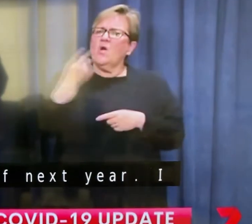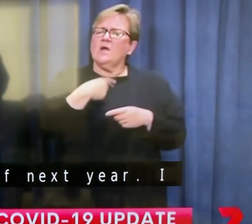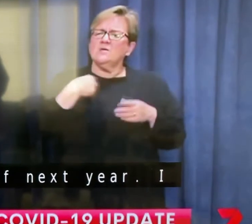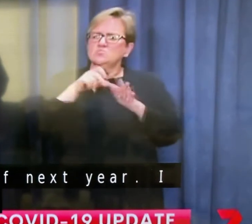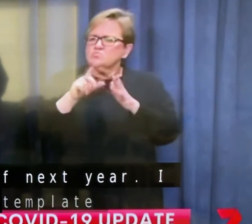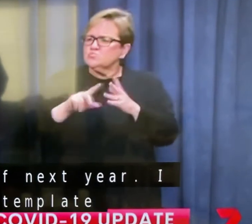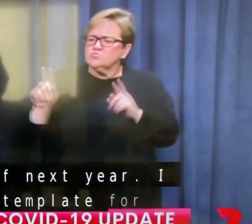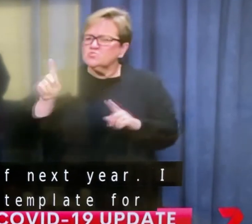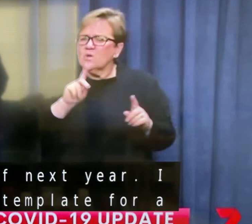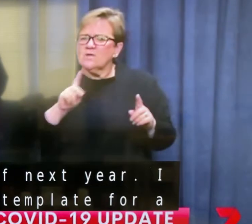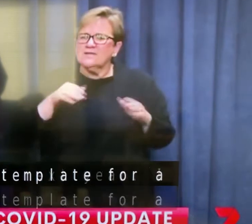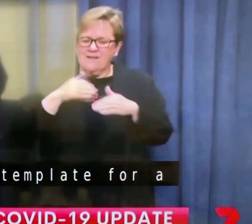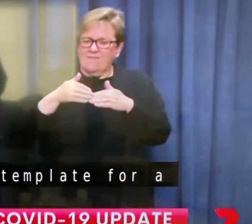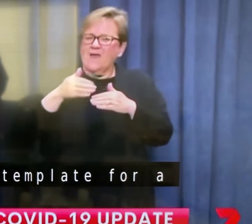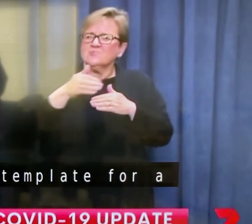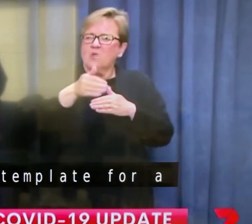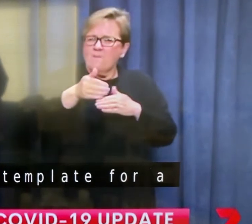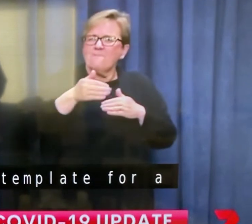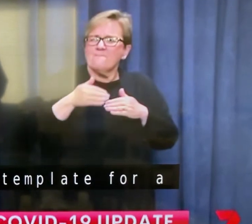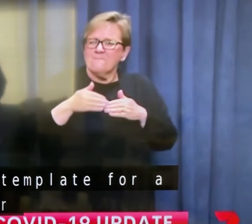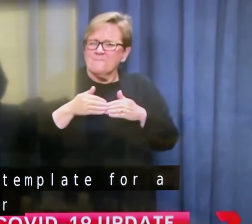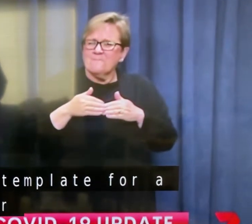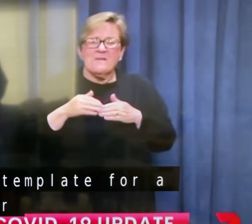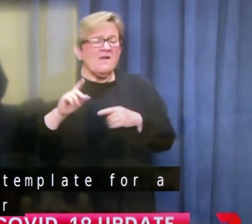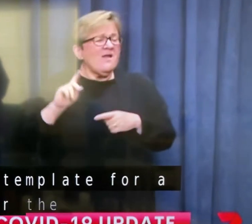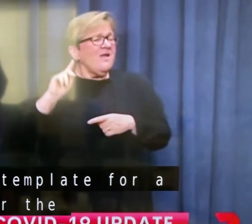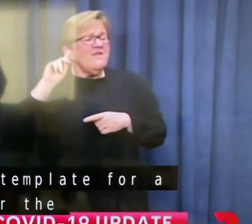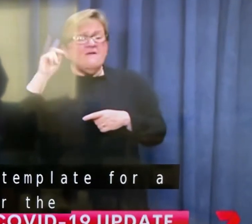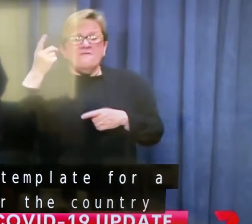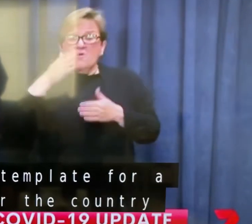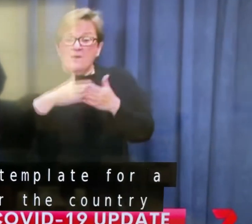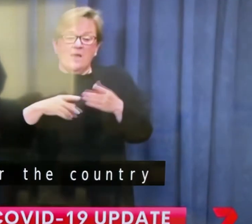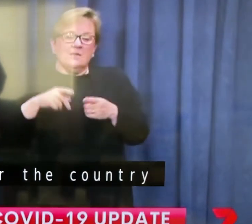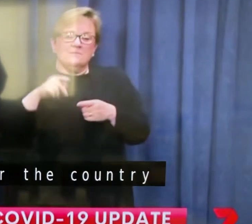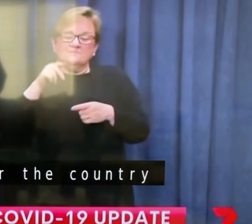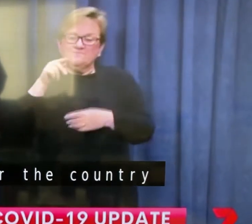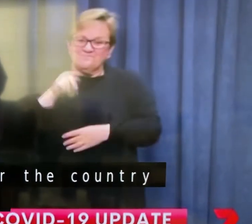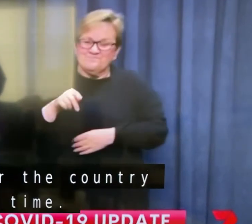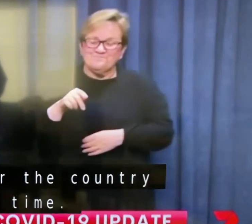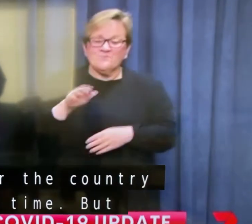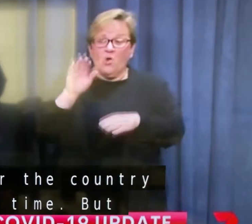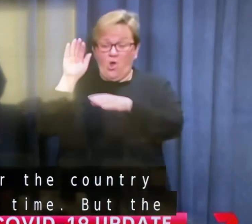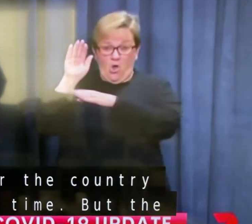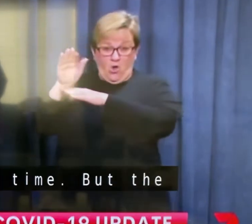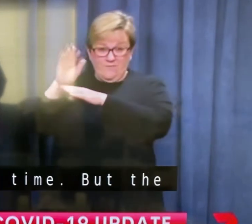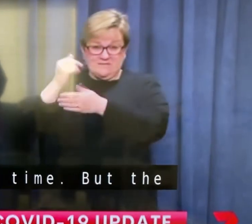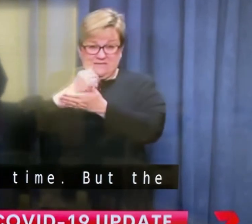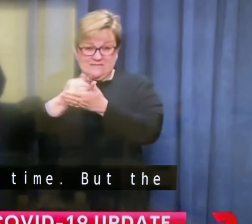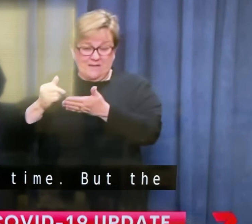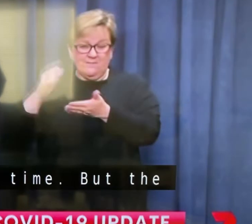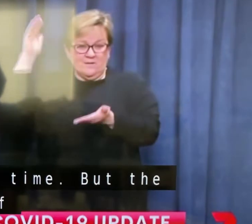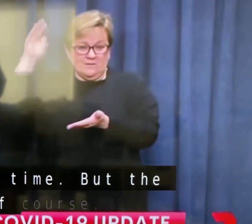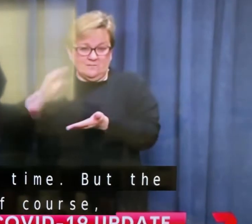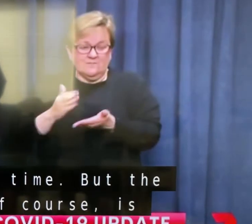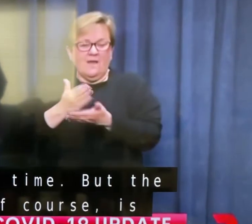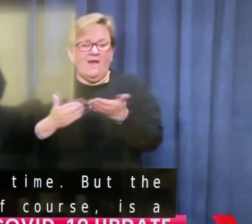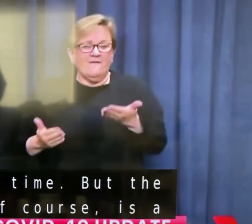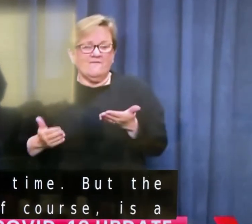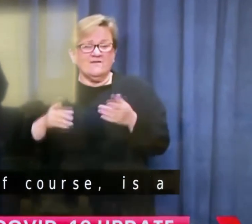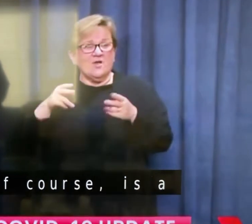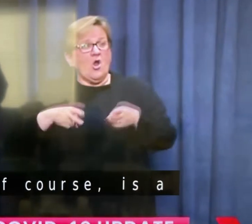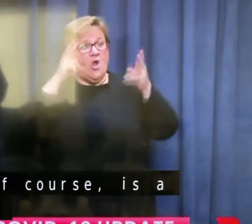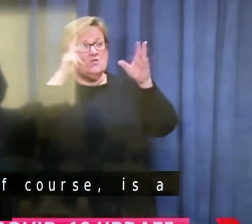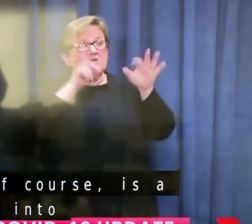the country over that period of time. The first part of it, course, is a halving in arrivals into Australia. And as we know, hotel